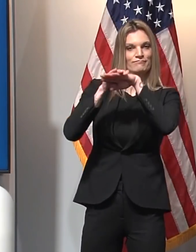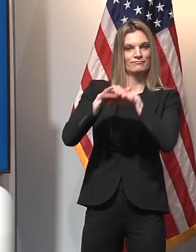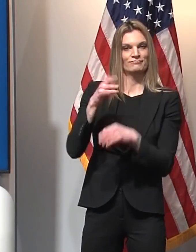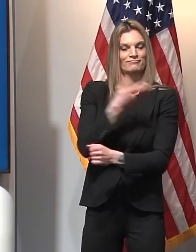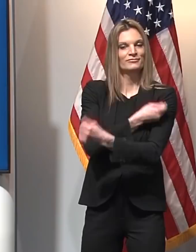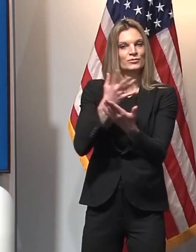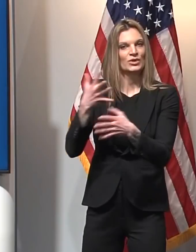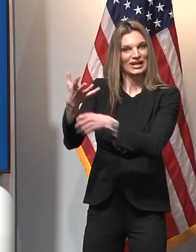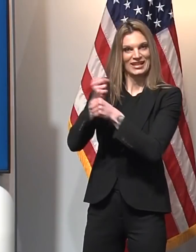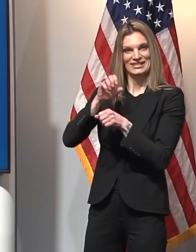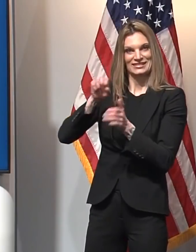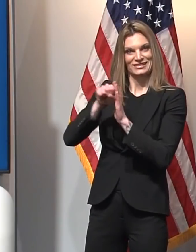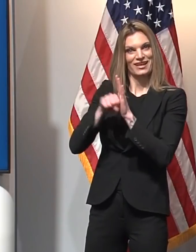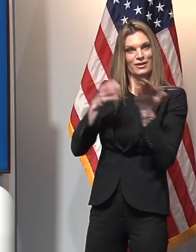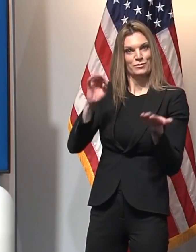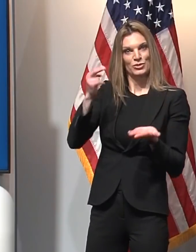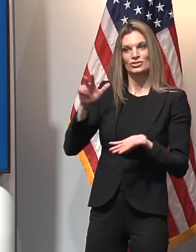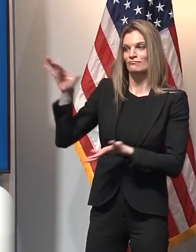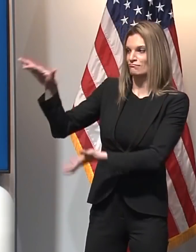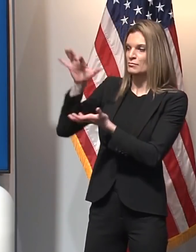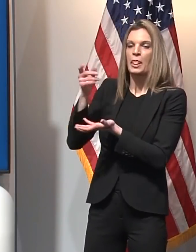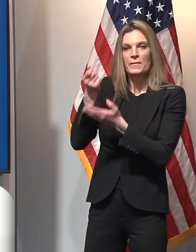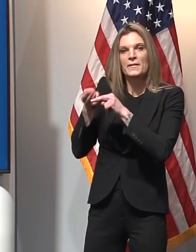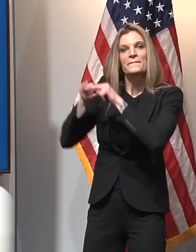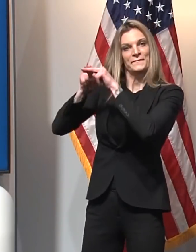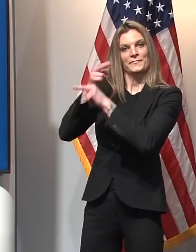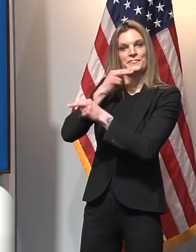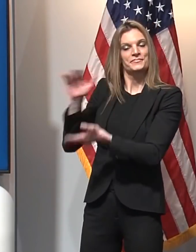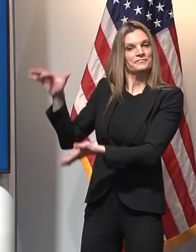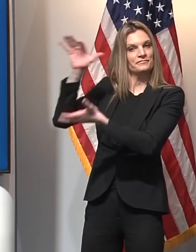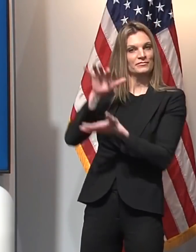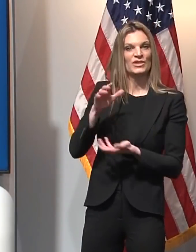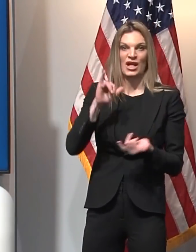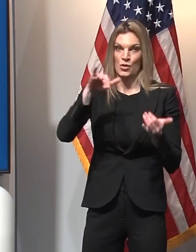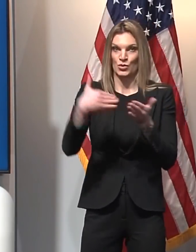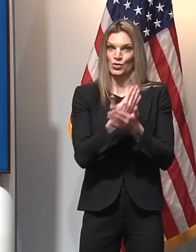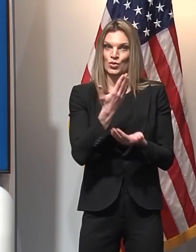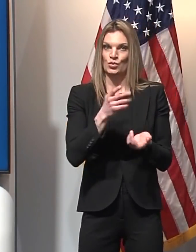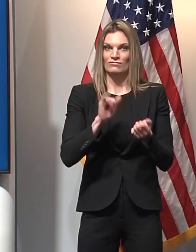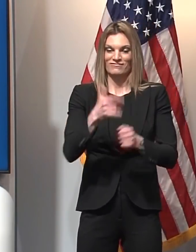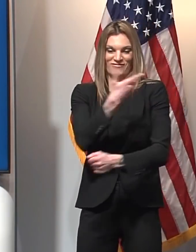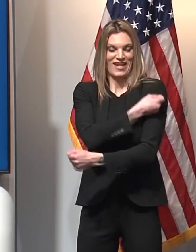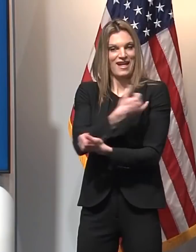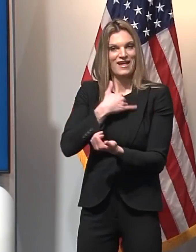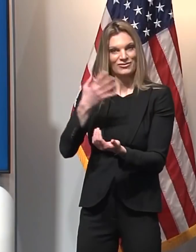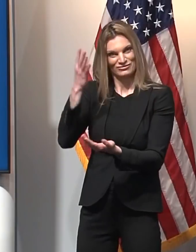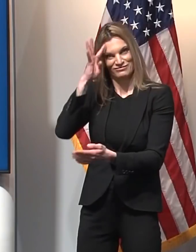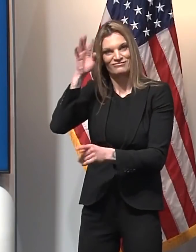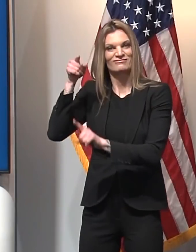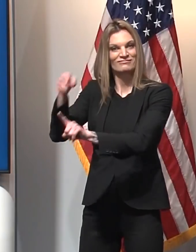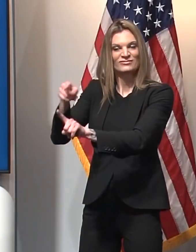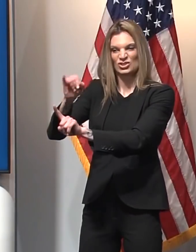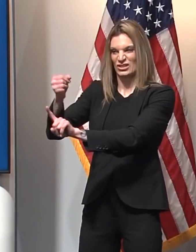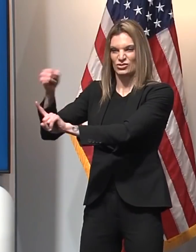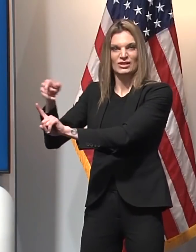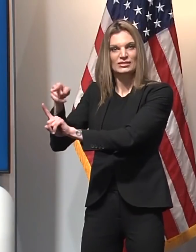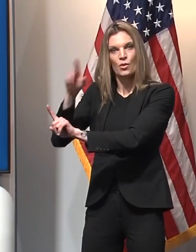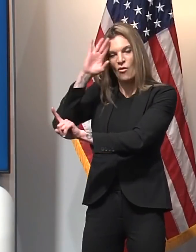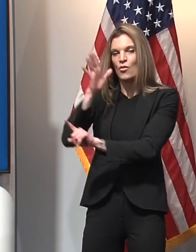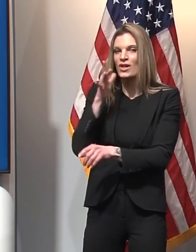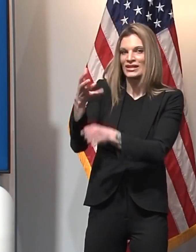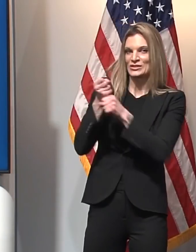into the state and are hopeful that a new vaccine made by Johnson and Johnson will potentially be authorized at the end of this month.